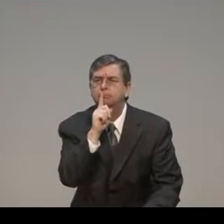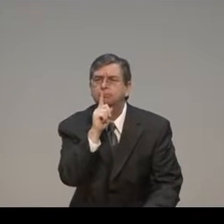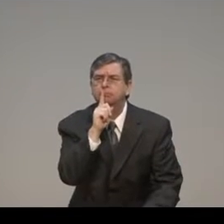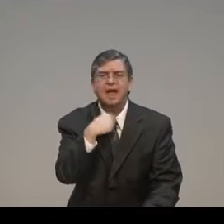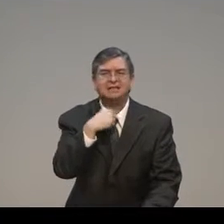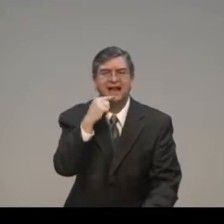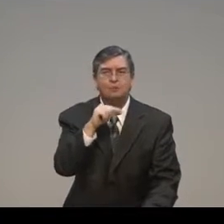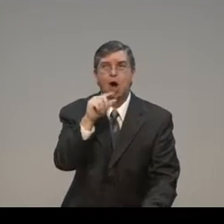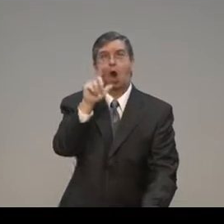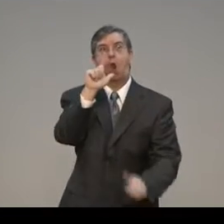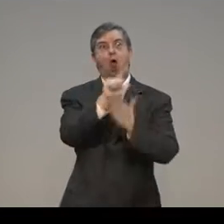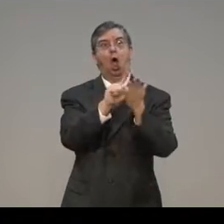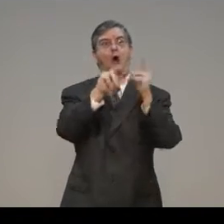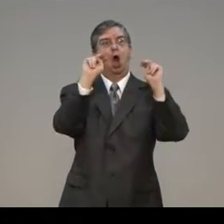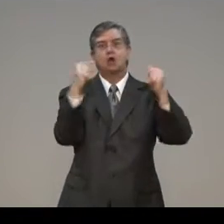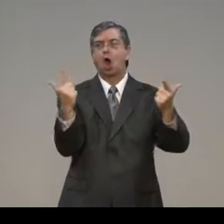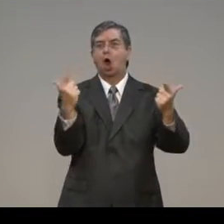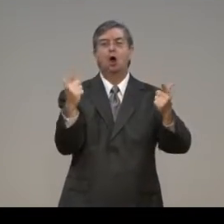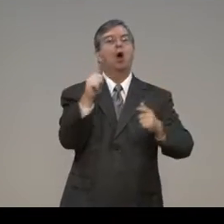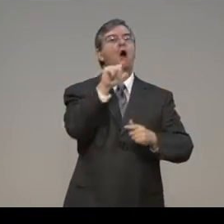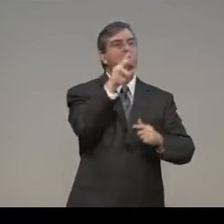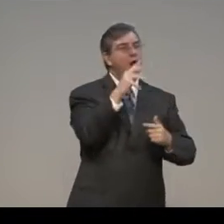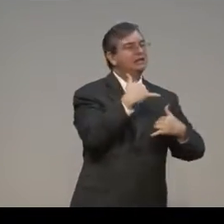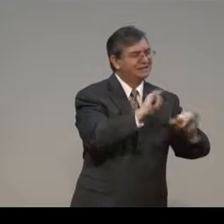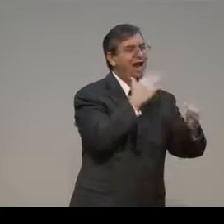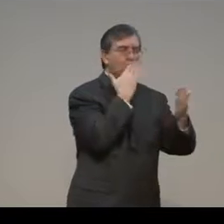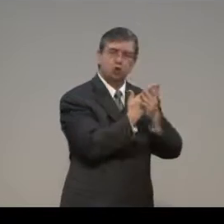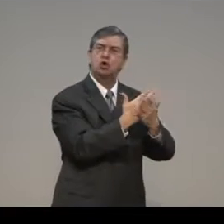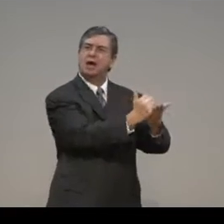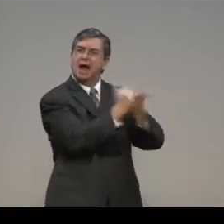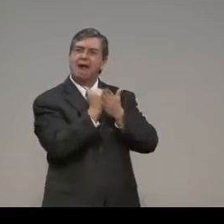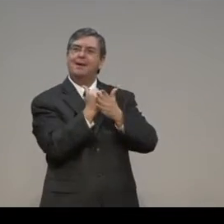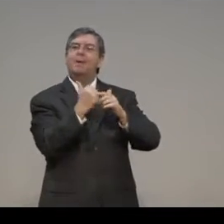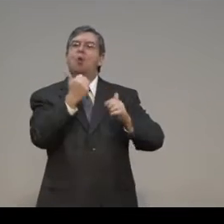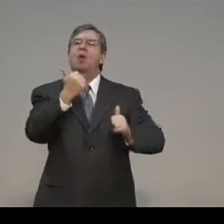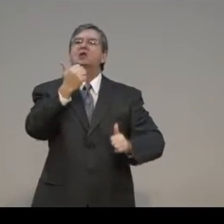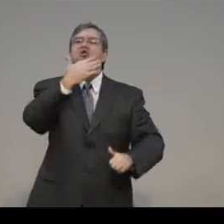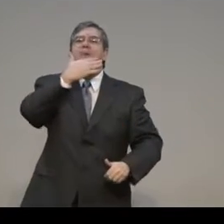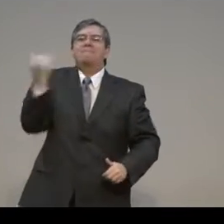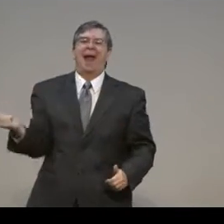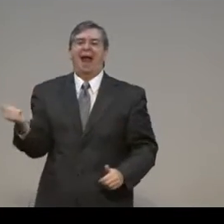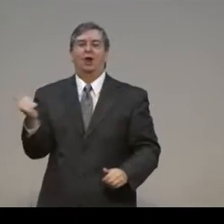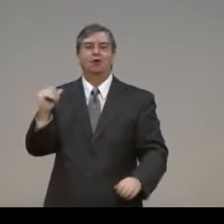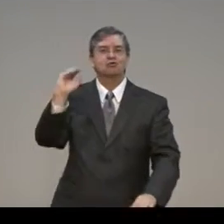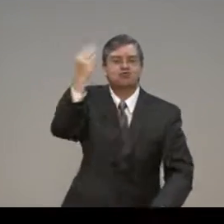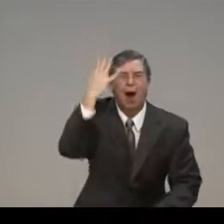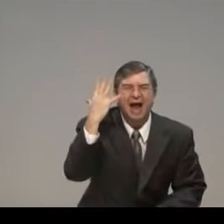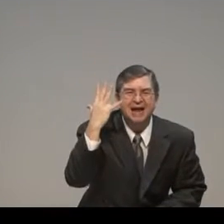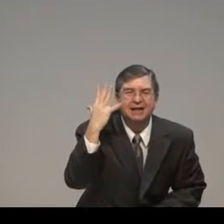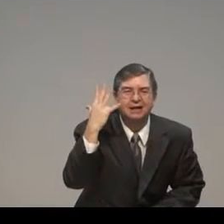I'm not saying that the law is of no value anymore. I'm not saying that. It's still a good